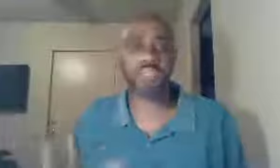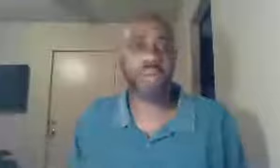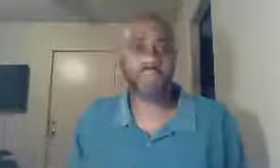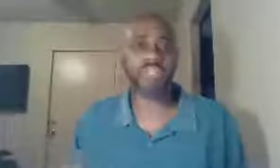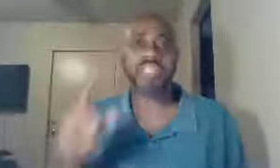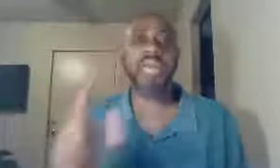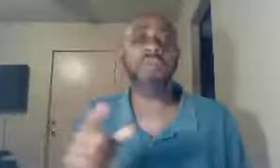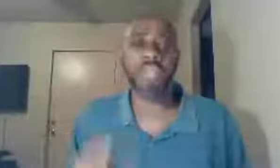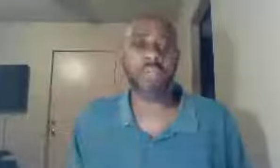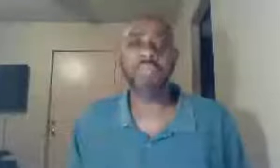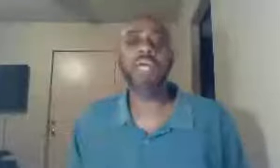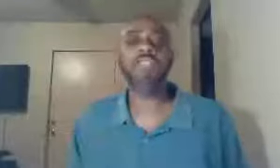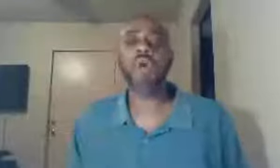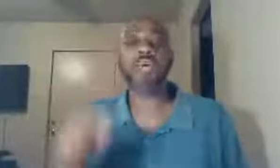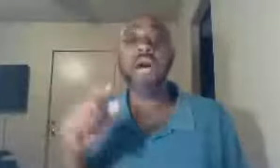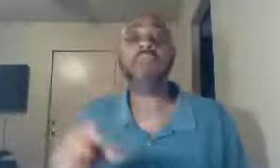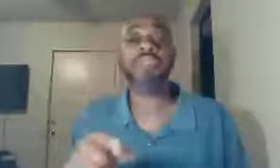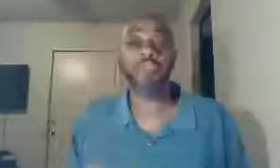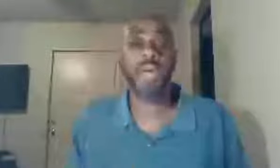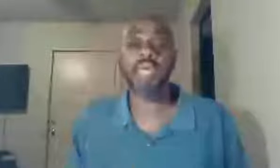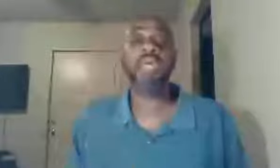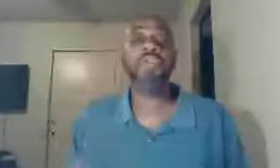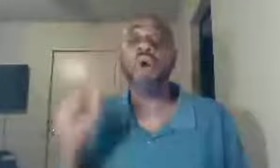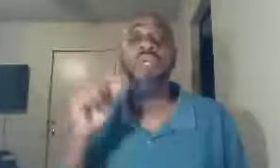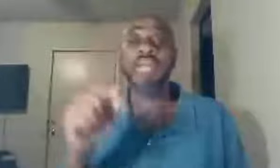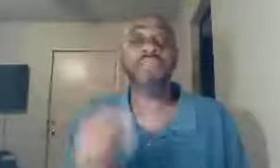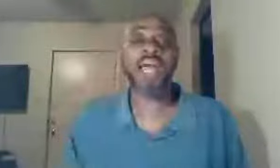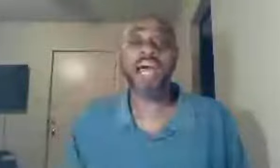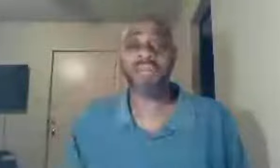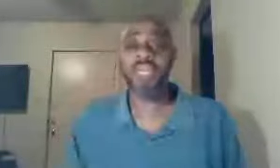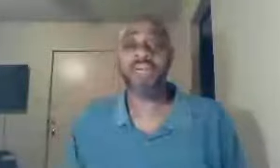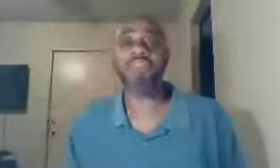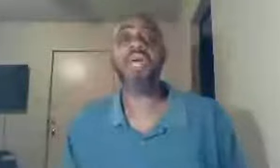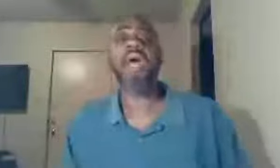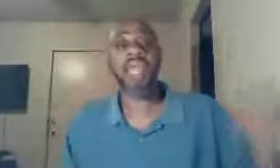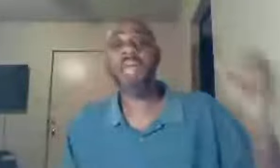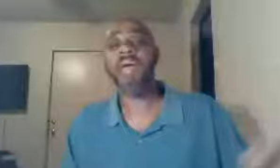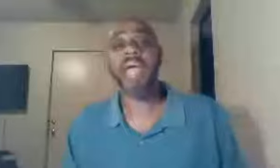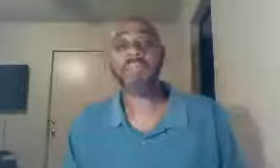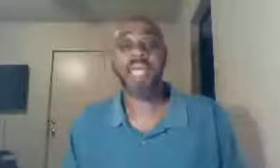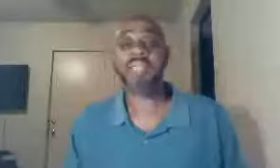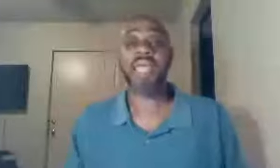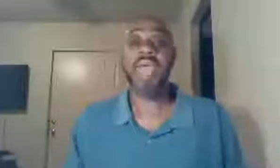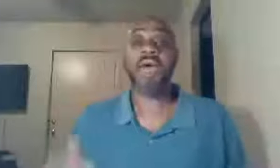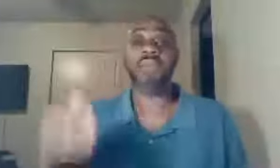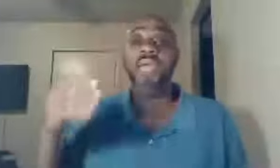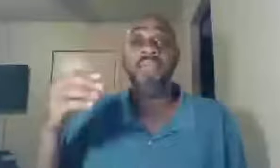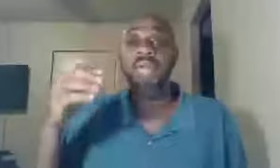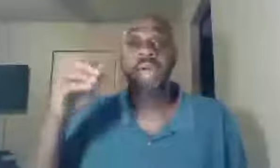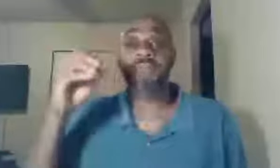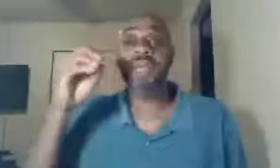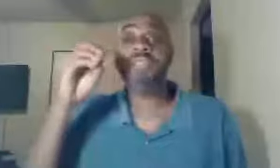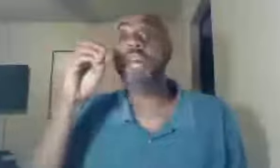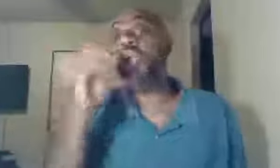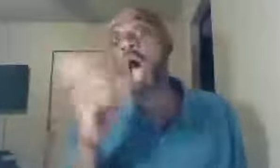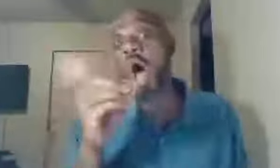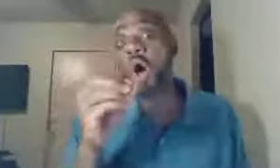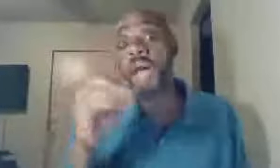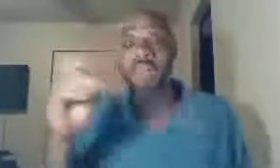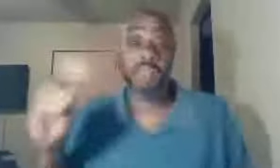brothers, and tell them, don't come this way, don't live like I've lived, and Abraham says, they have, they have the law, and the